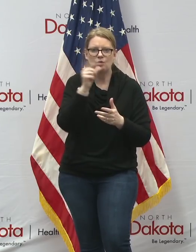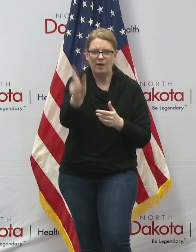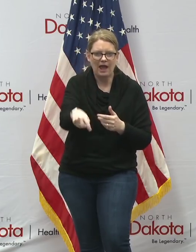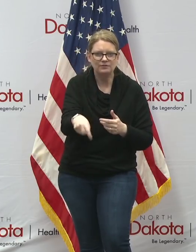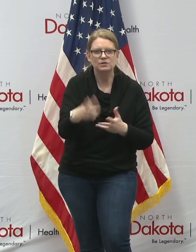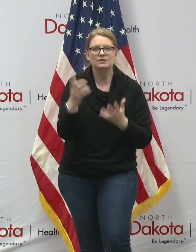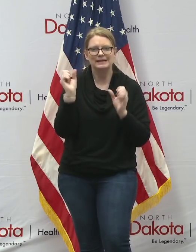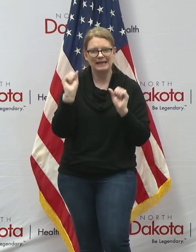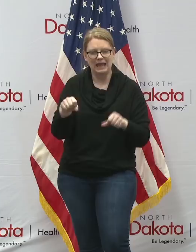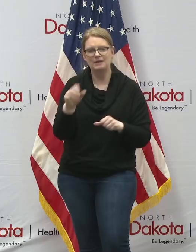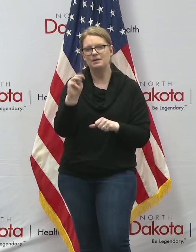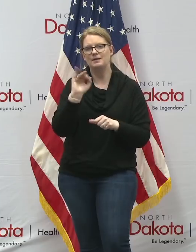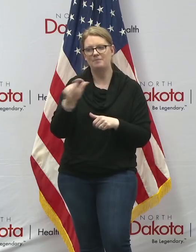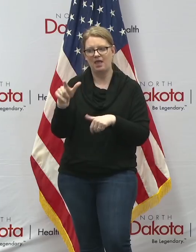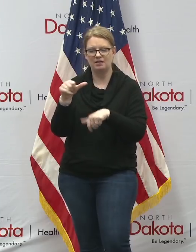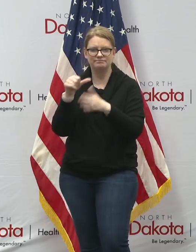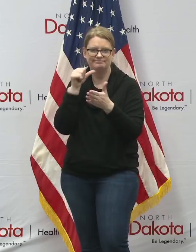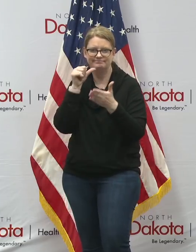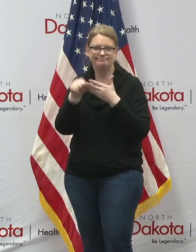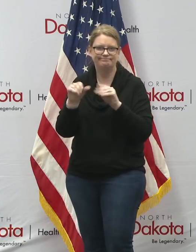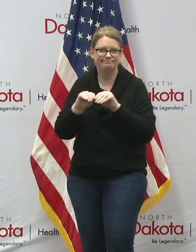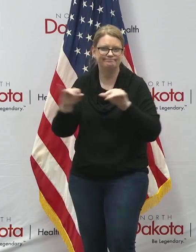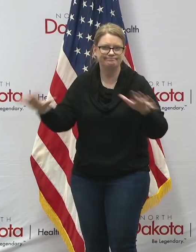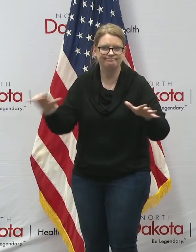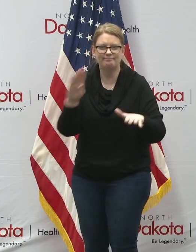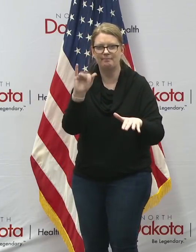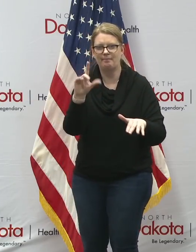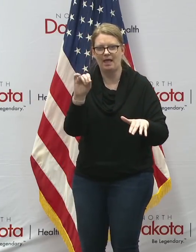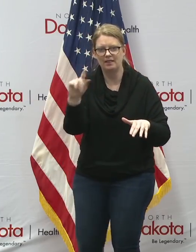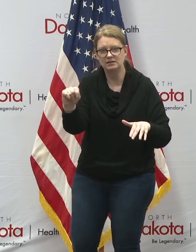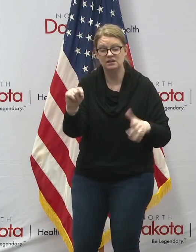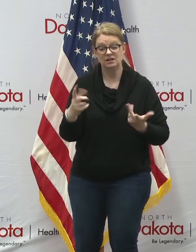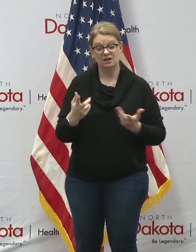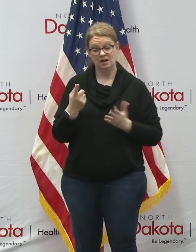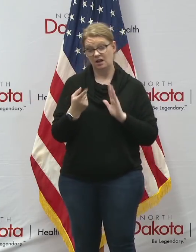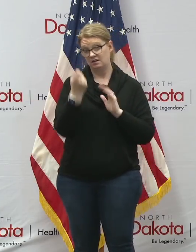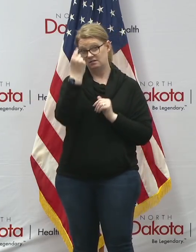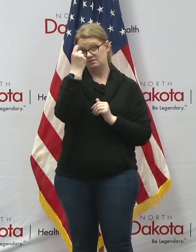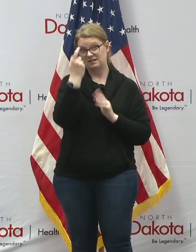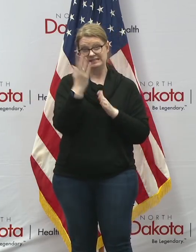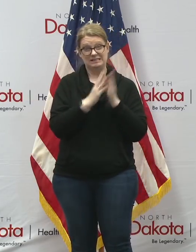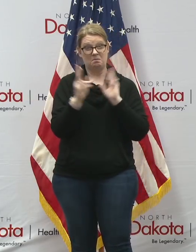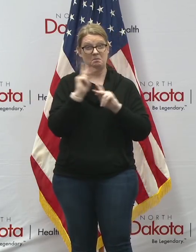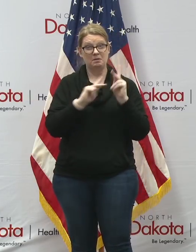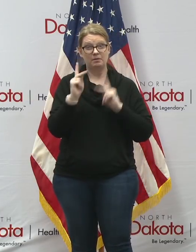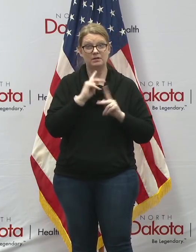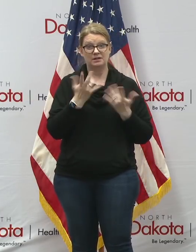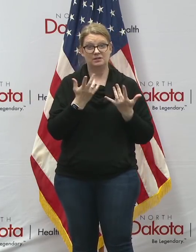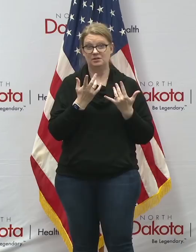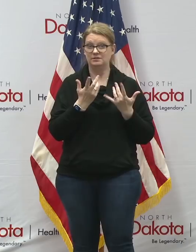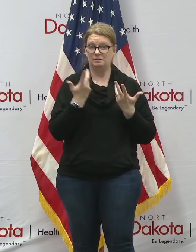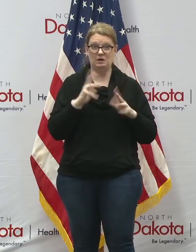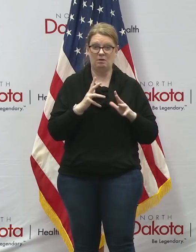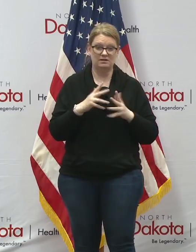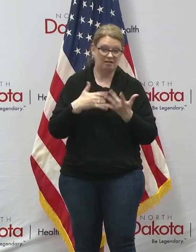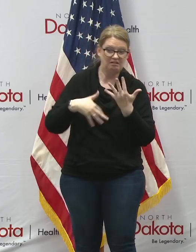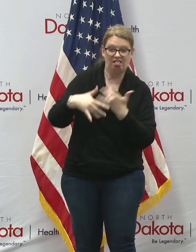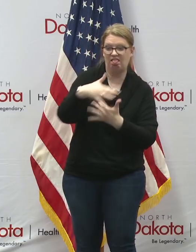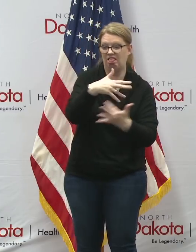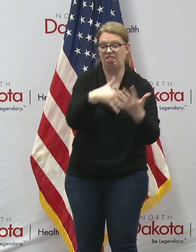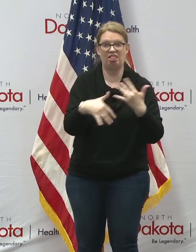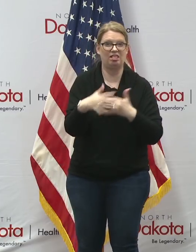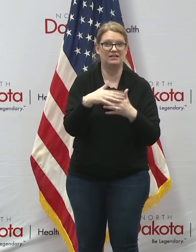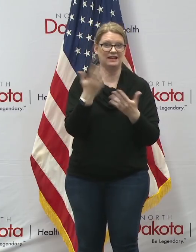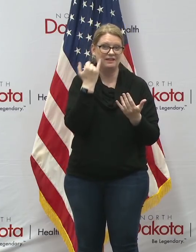workers which include many retirees who may have greater vulnerability to covet 19. today we've got an executive order because